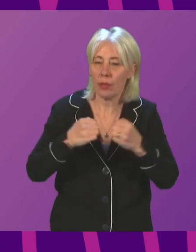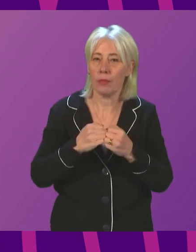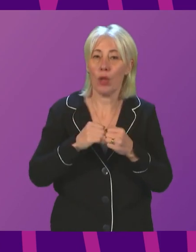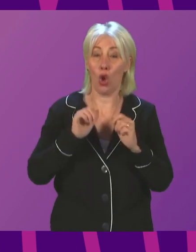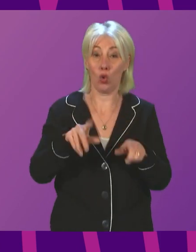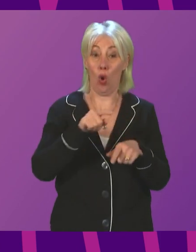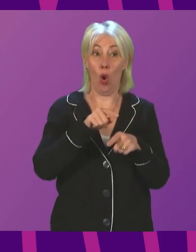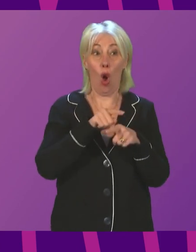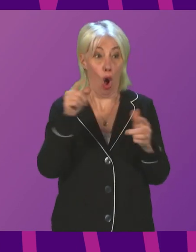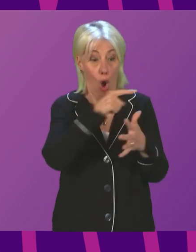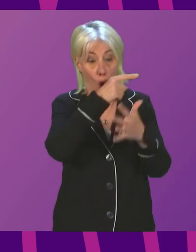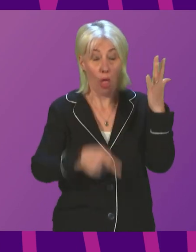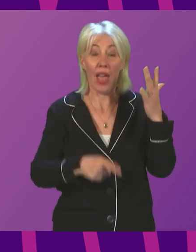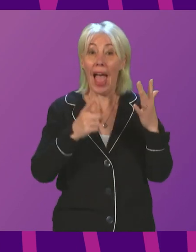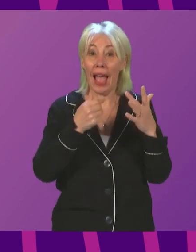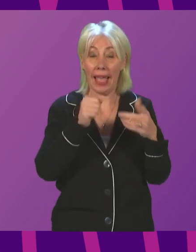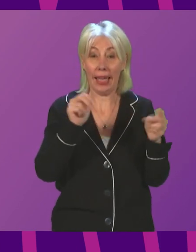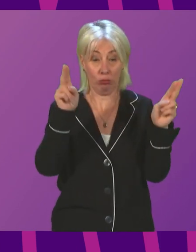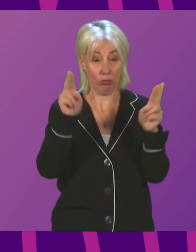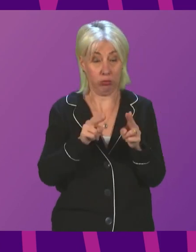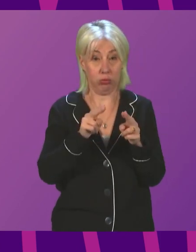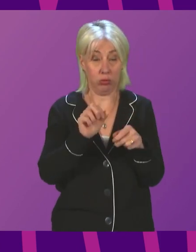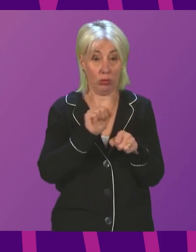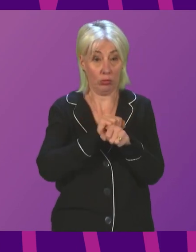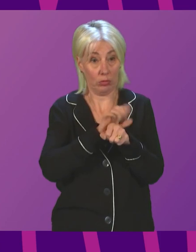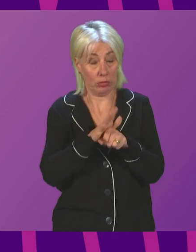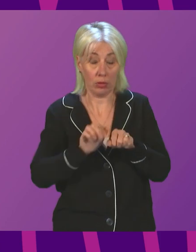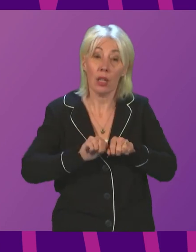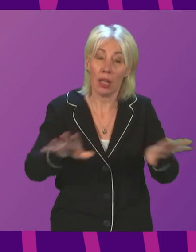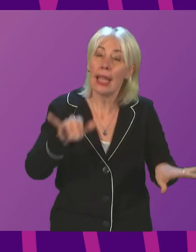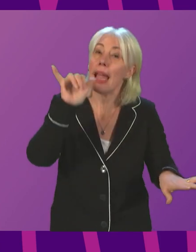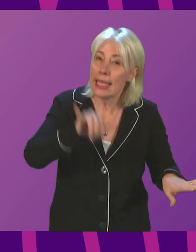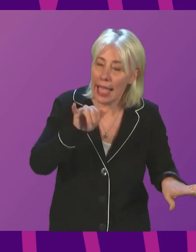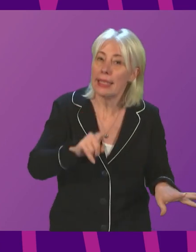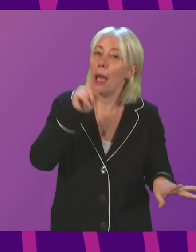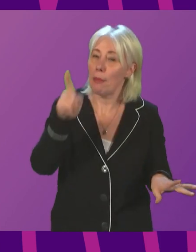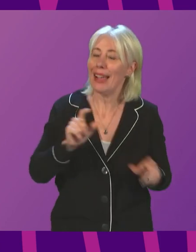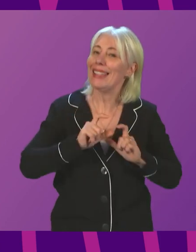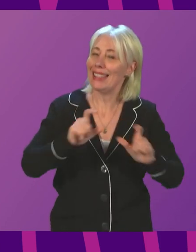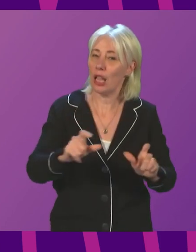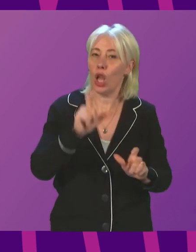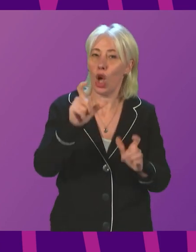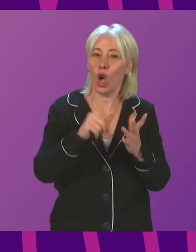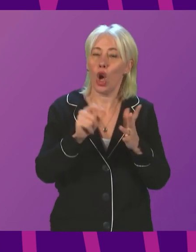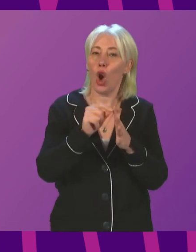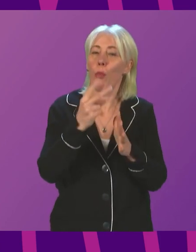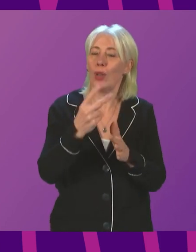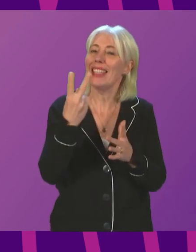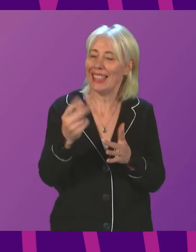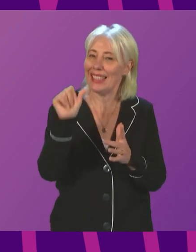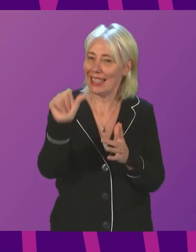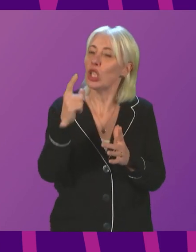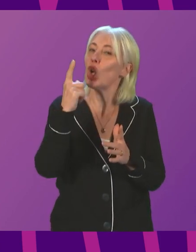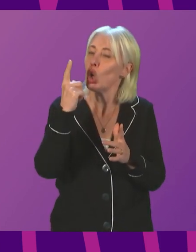can mitigate the spread of COVID-19 to an extent, there remains a risk that COP26 could increase